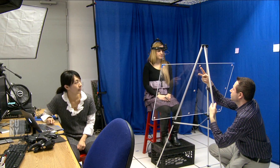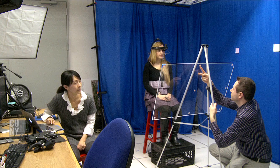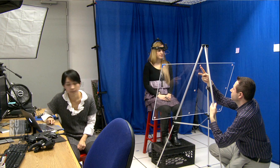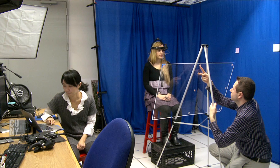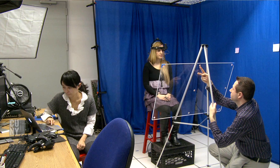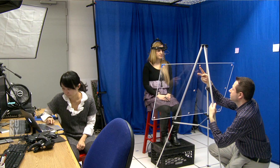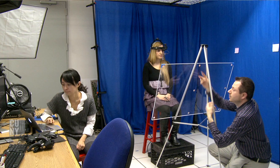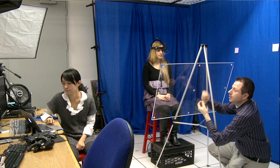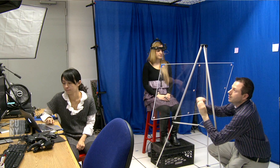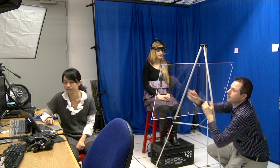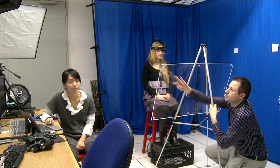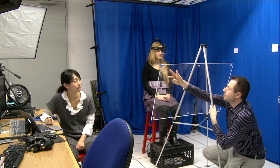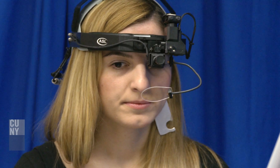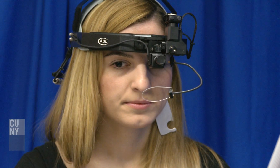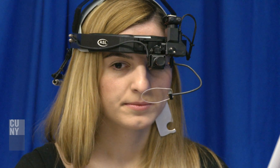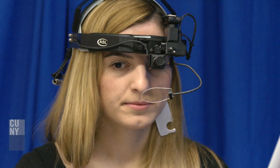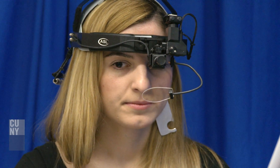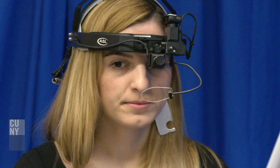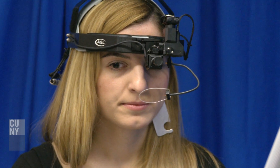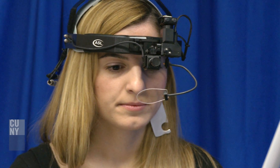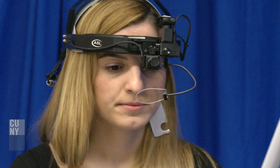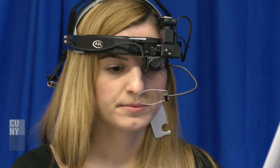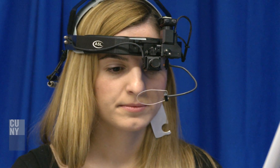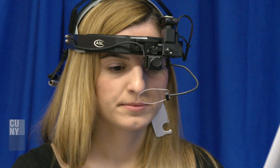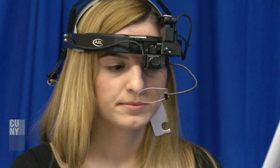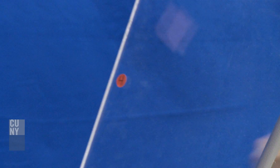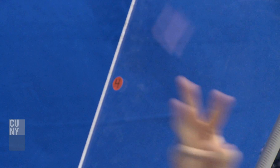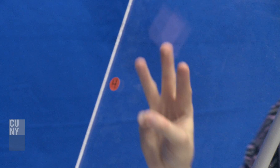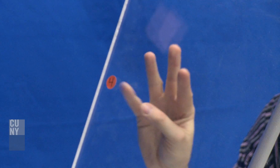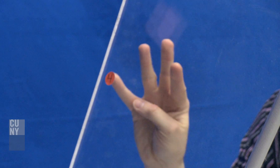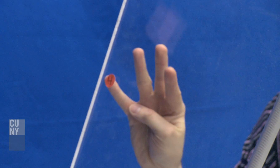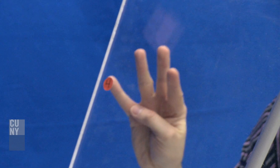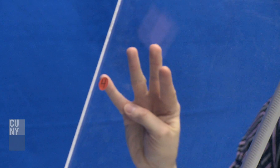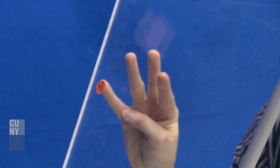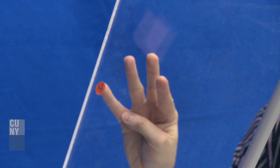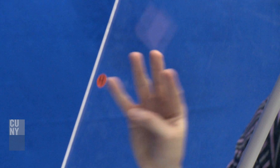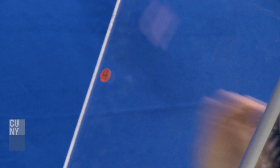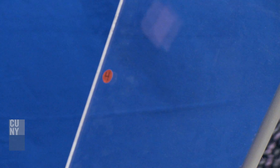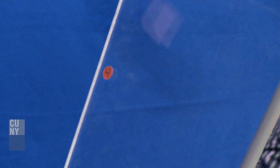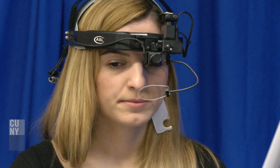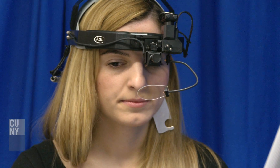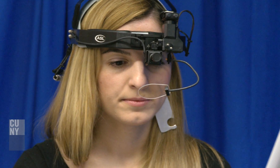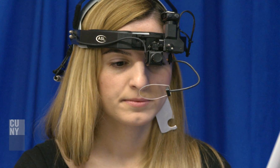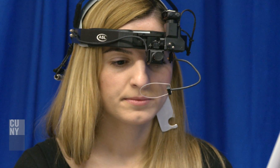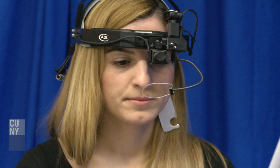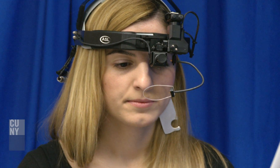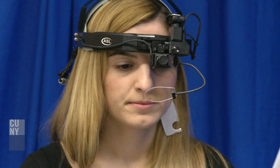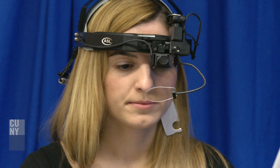Up to now, I'm working on this stuff and reading on how it is possible to represent facial expressions